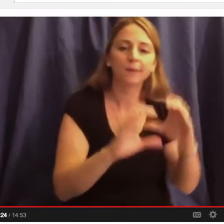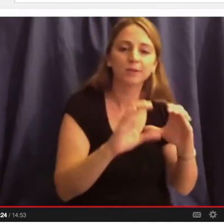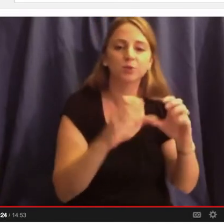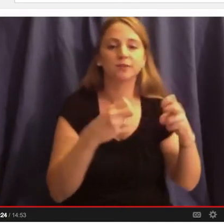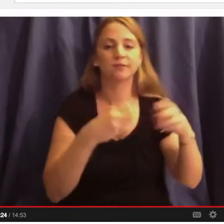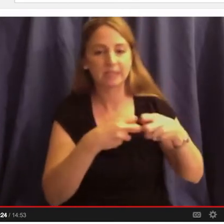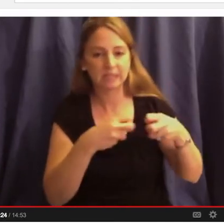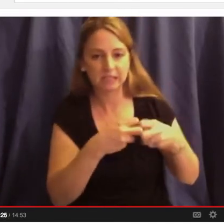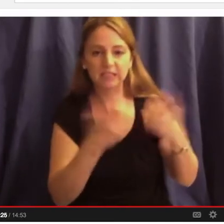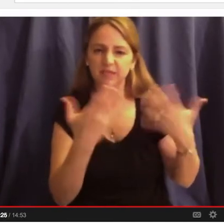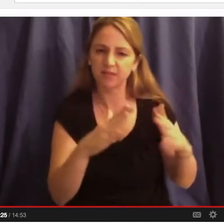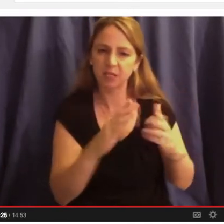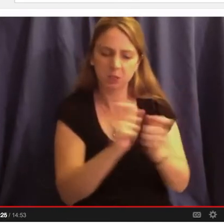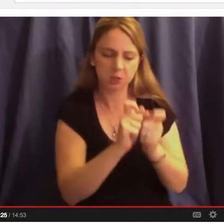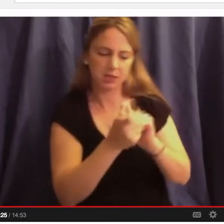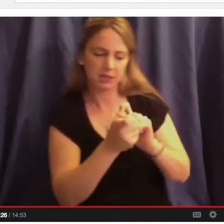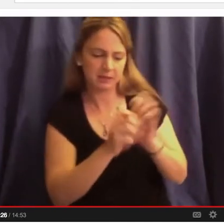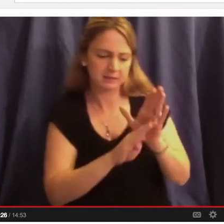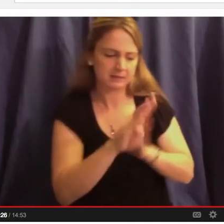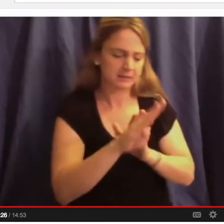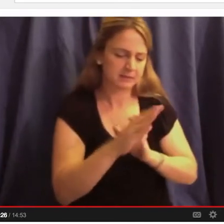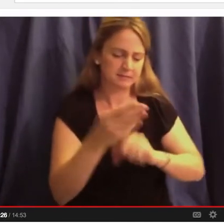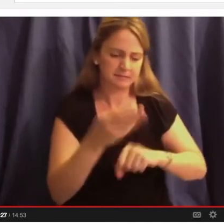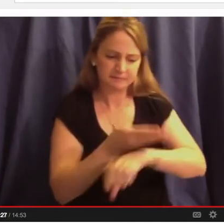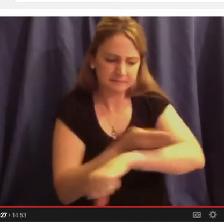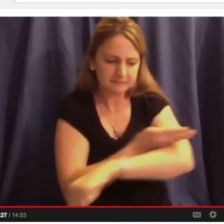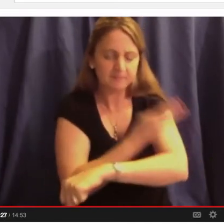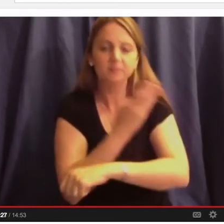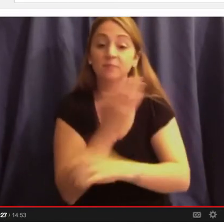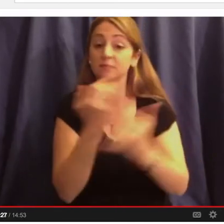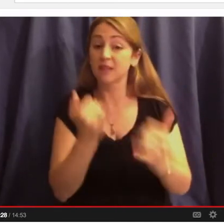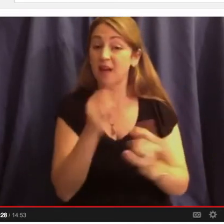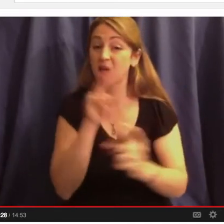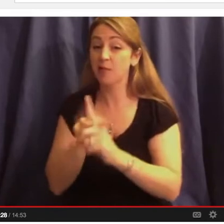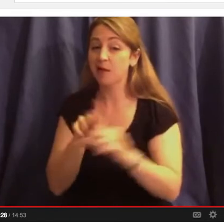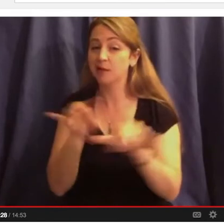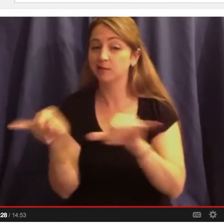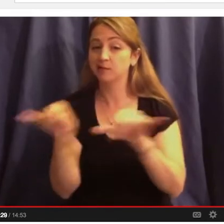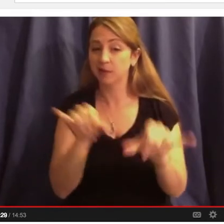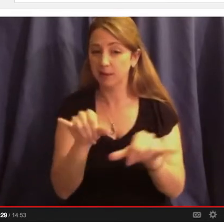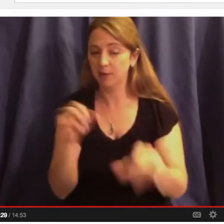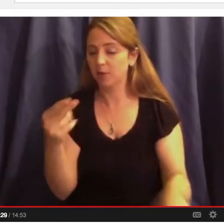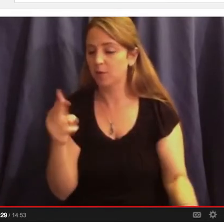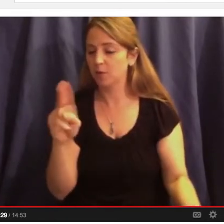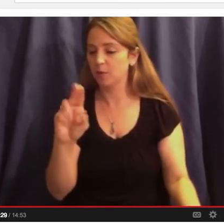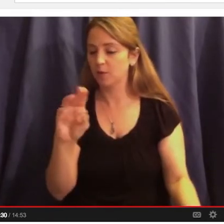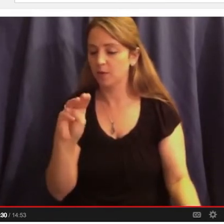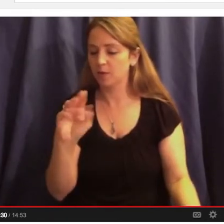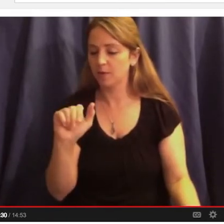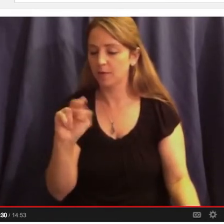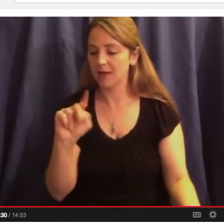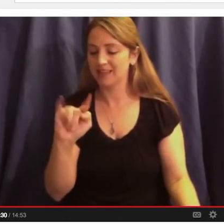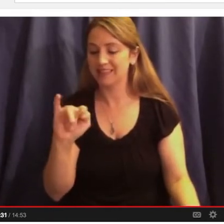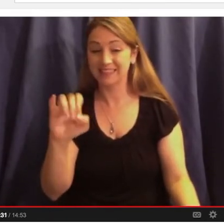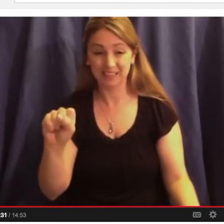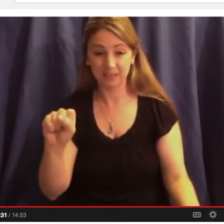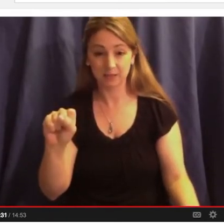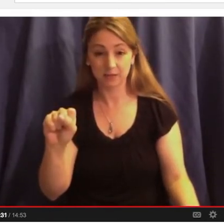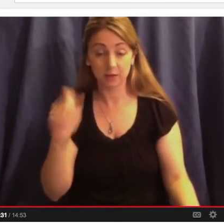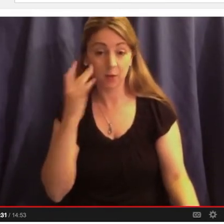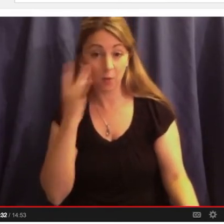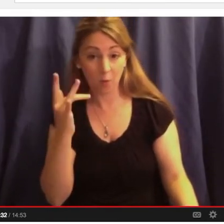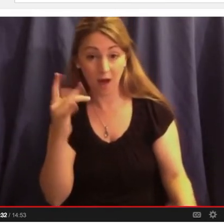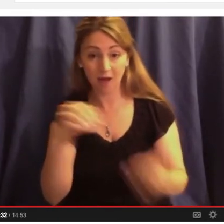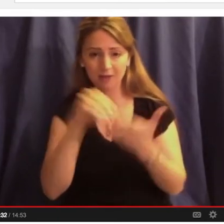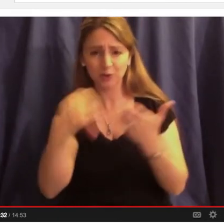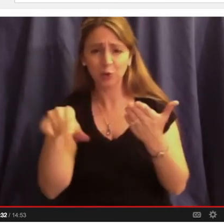redesigning humanities and social sciences, because so many students are bored in class. Do you know that? Many students, K-12 and in universities,